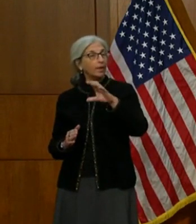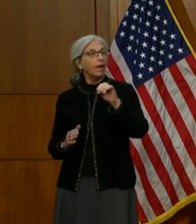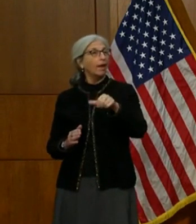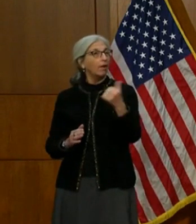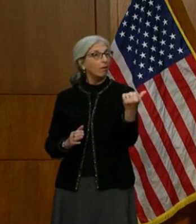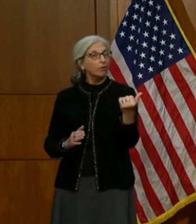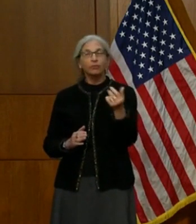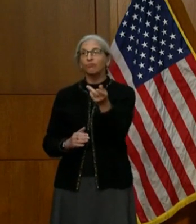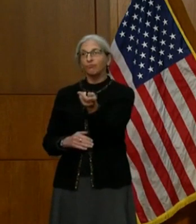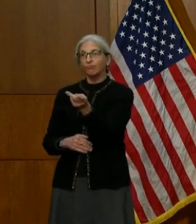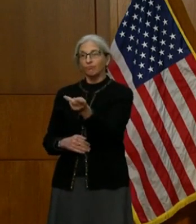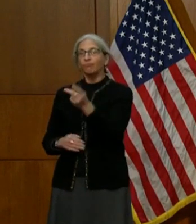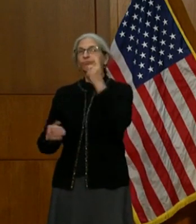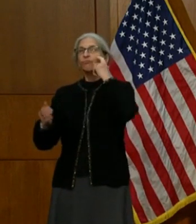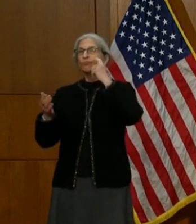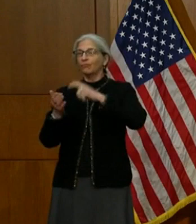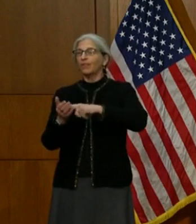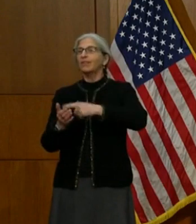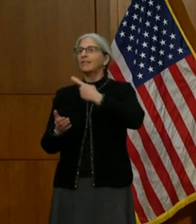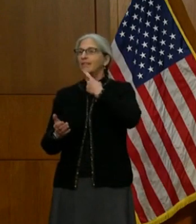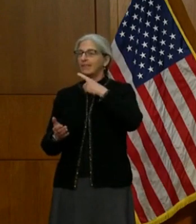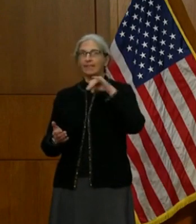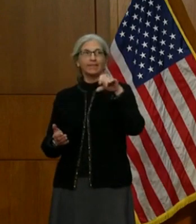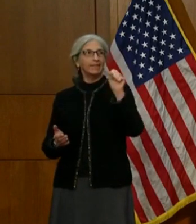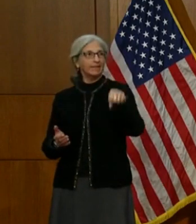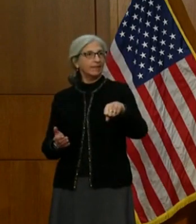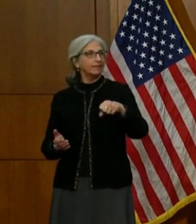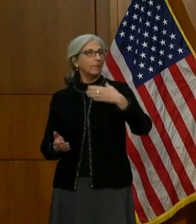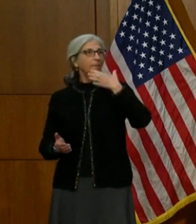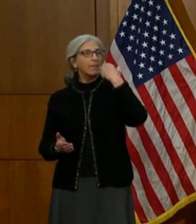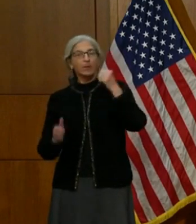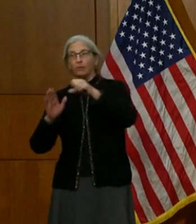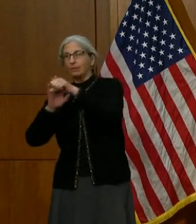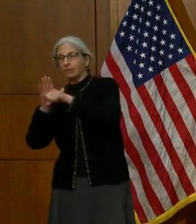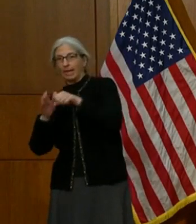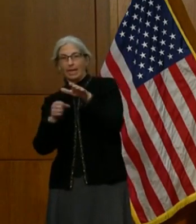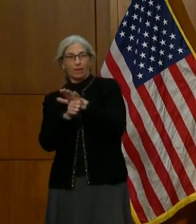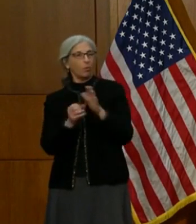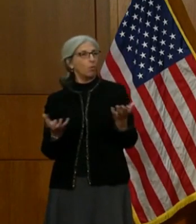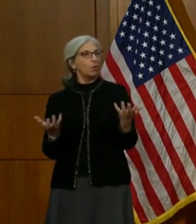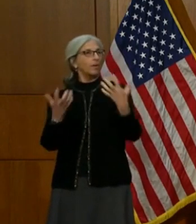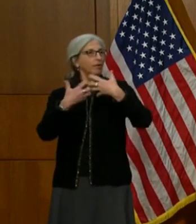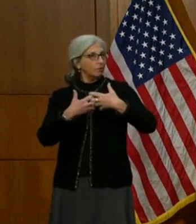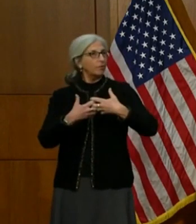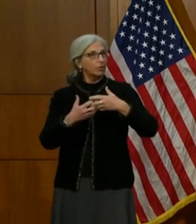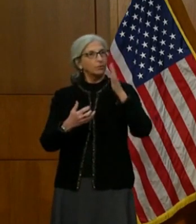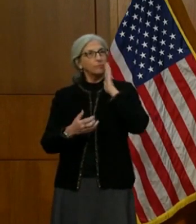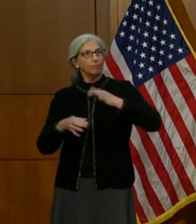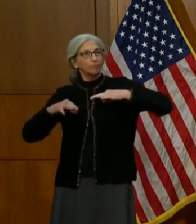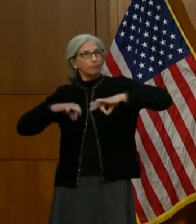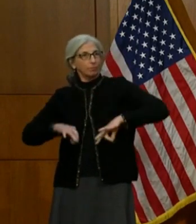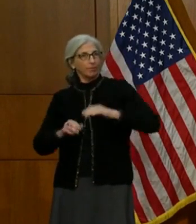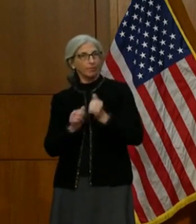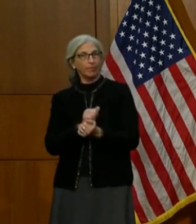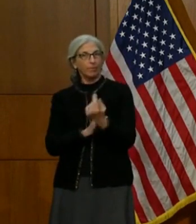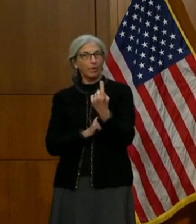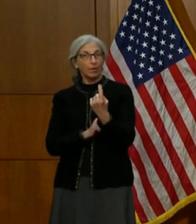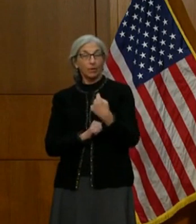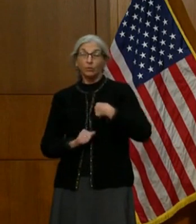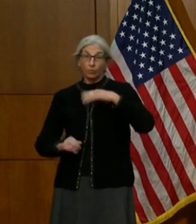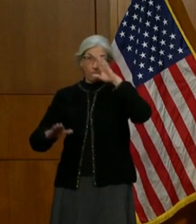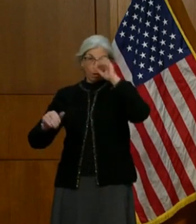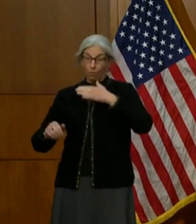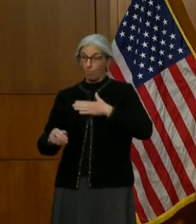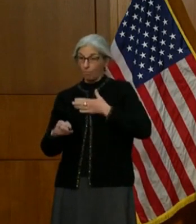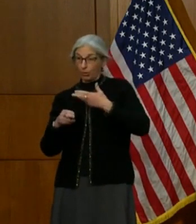the value of better state and local integration, and so my hope in this short-term assignment is to come